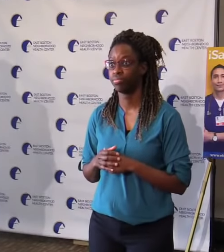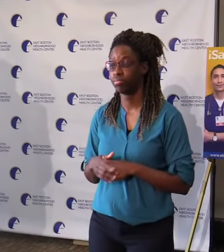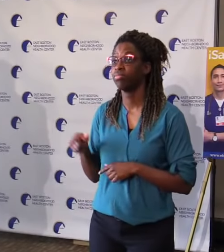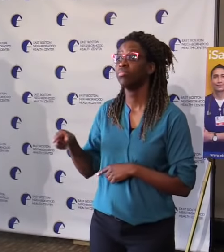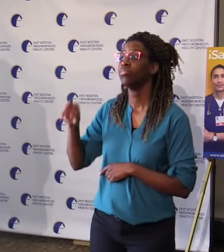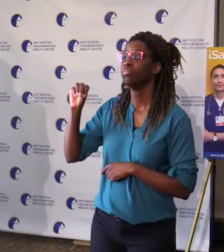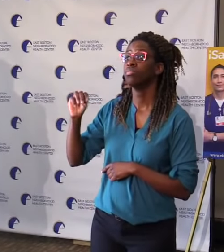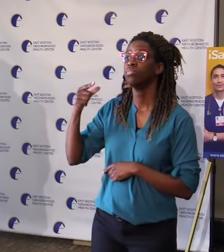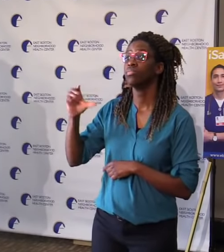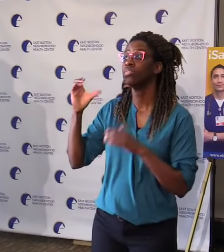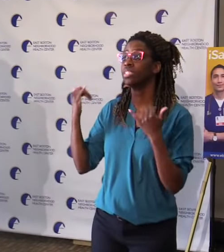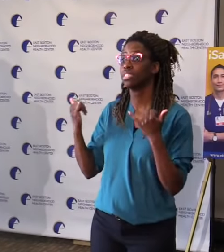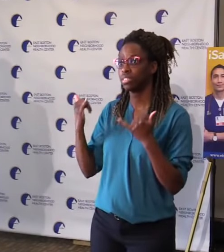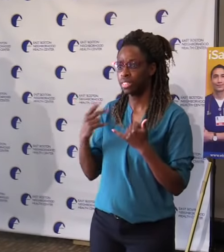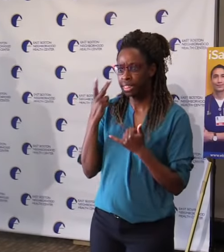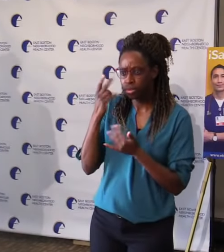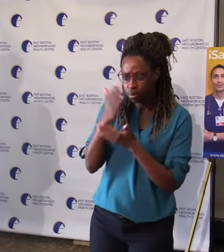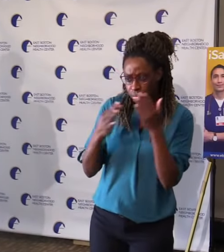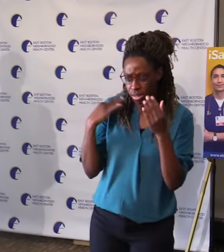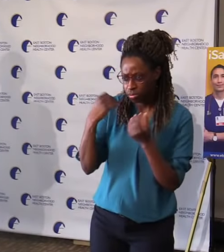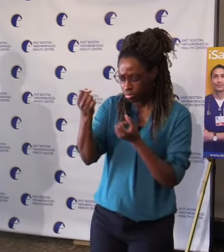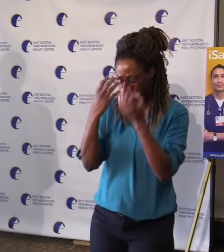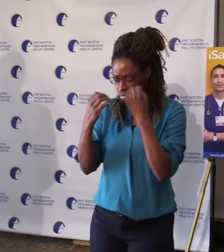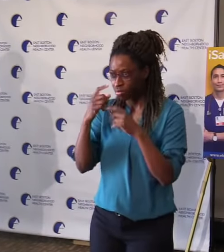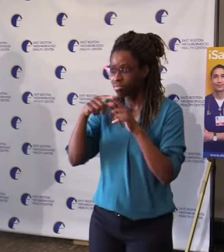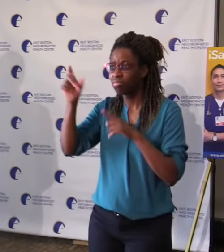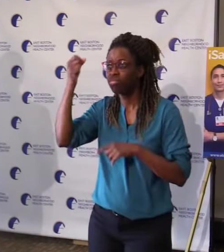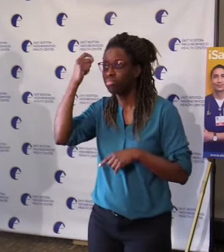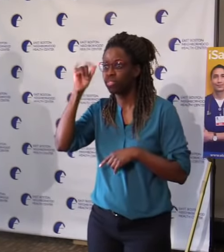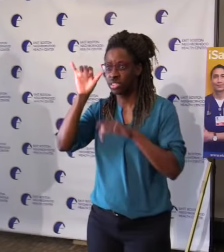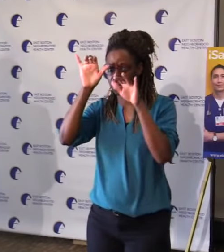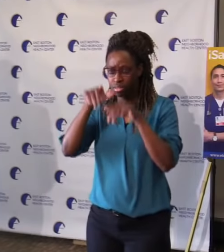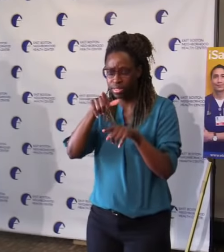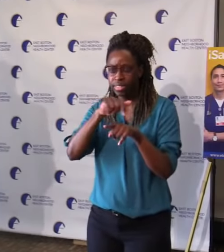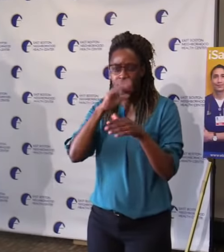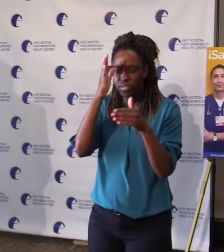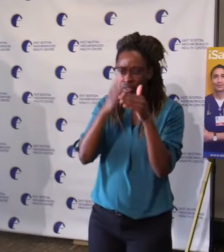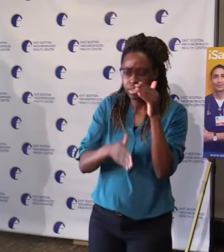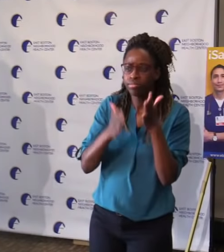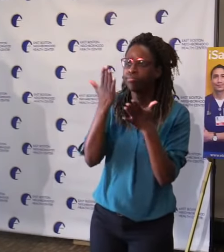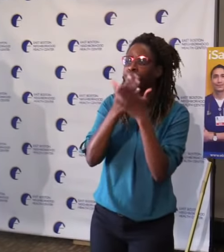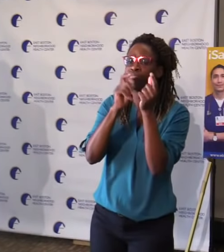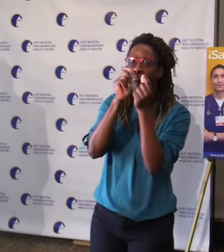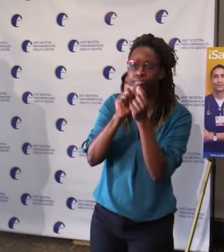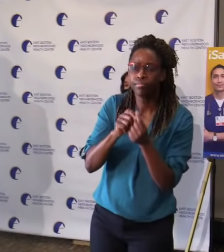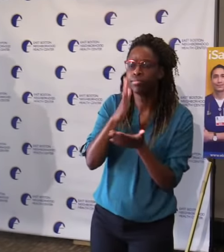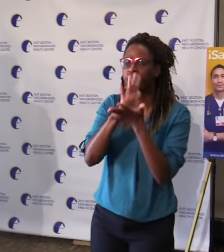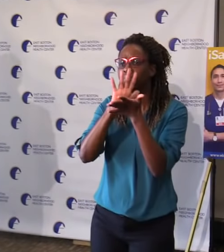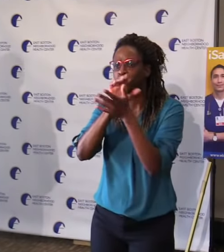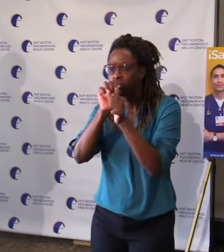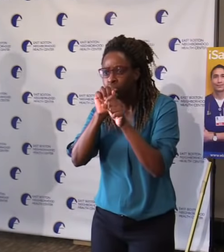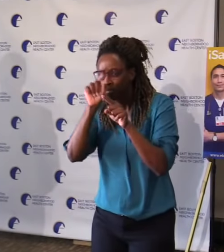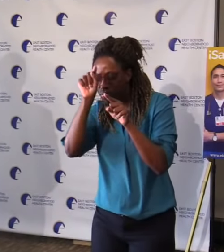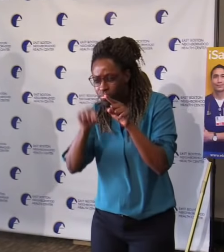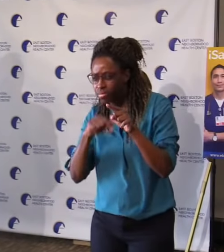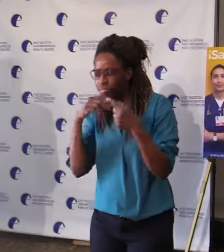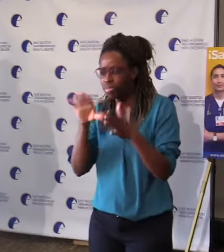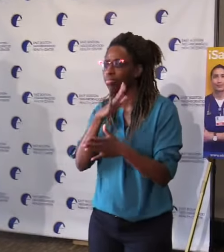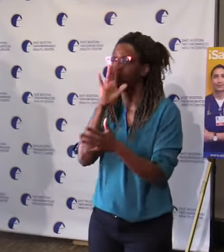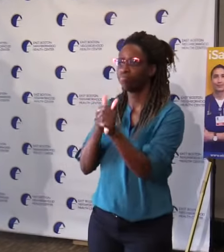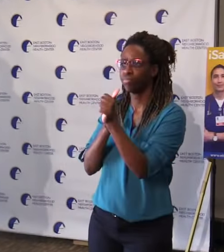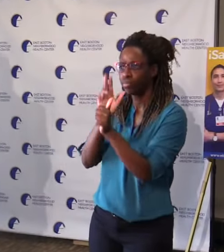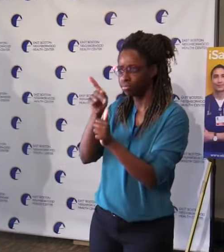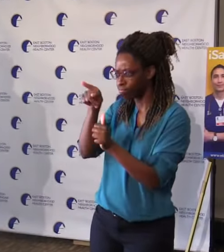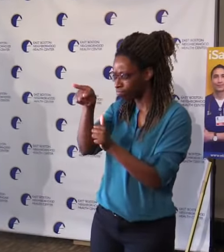applications that are missing some of the required paperwork and attestations and certifications so that they can be considered for a